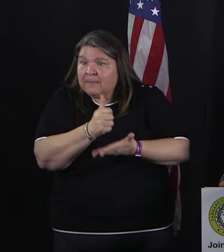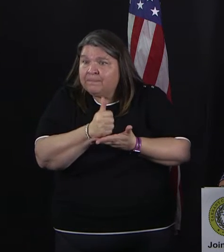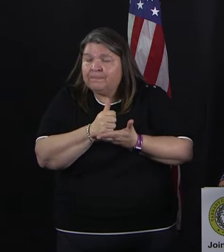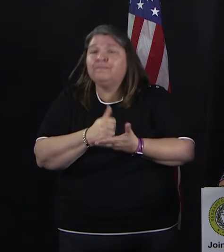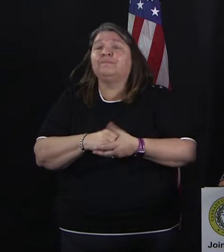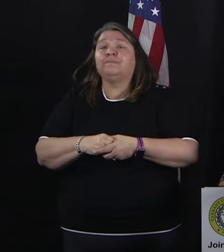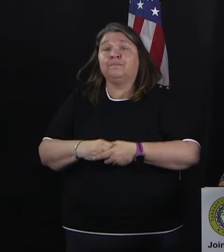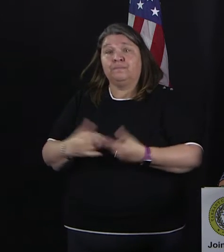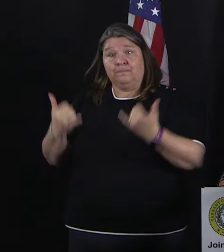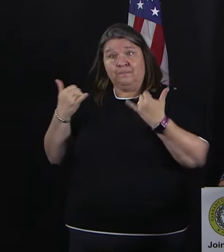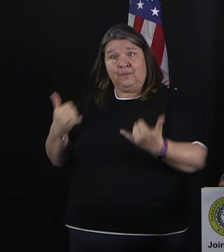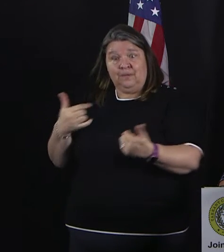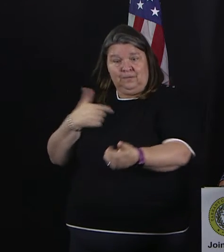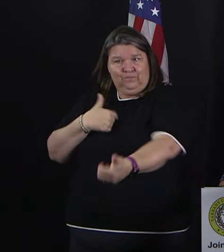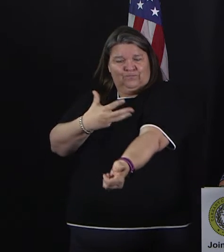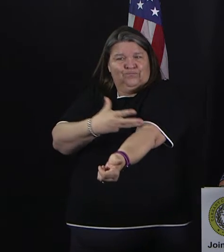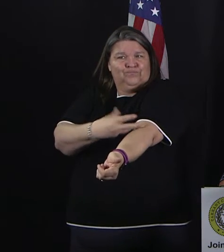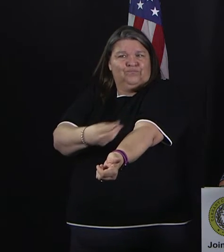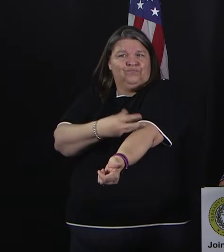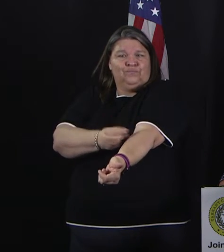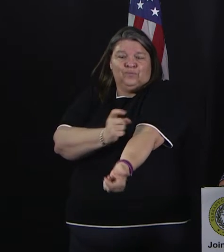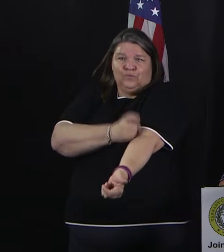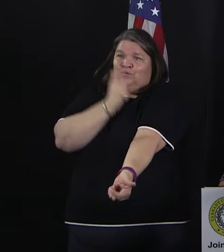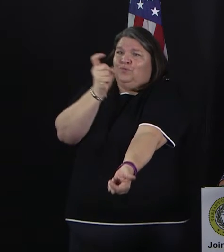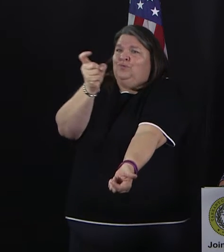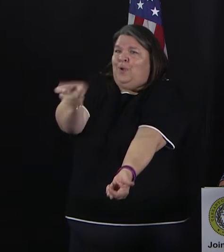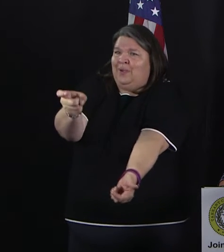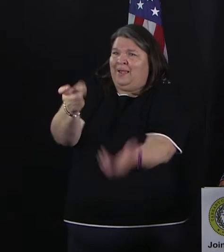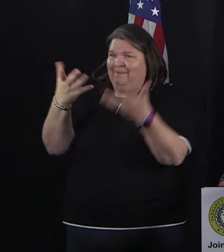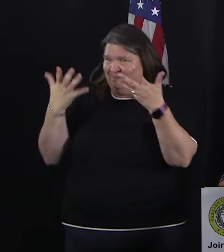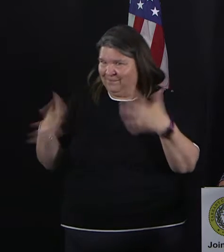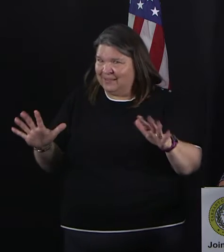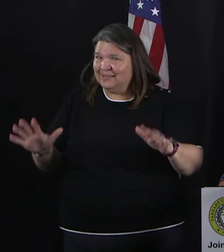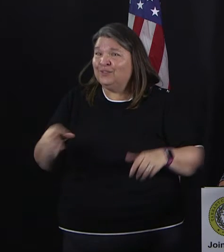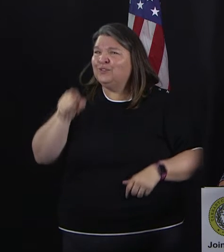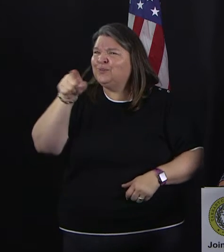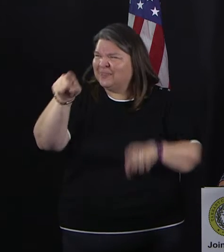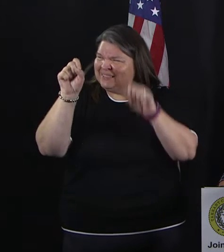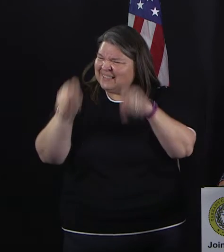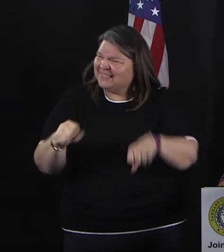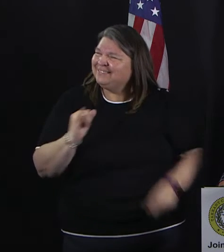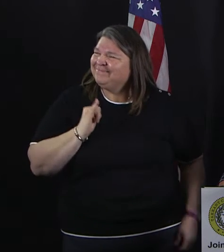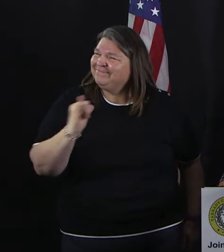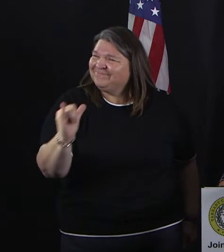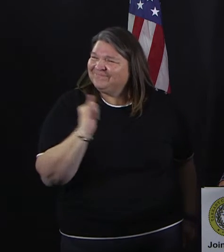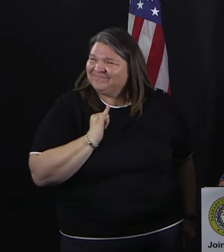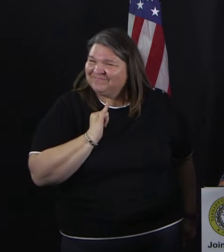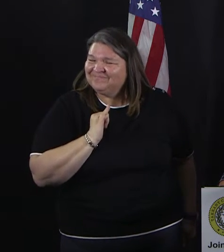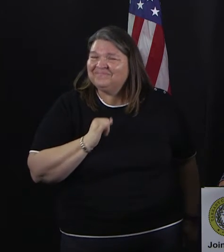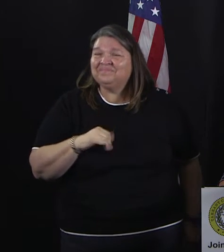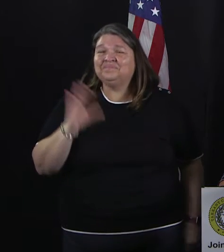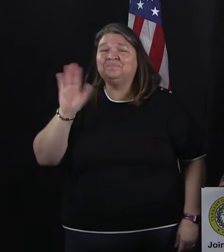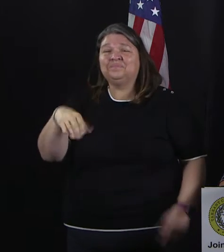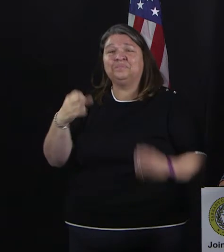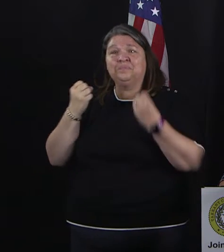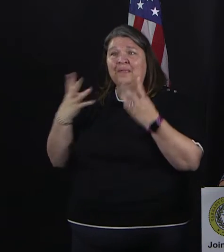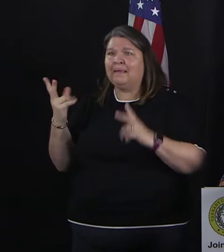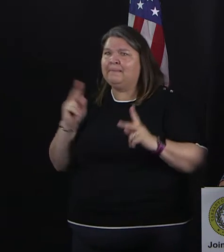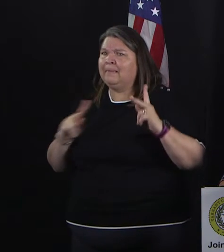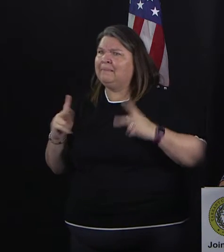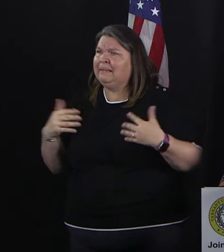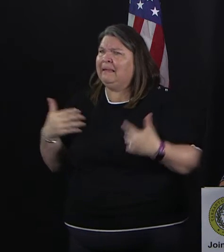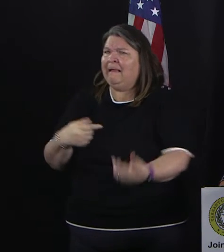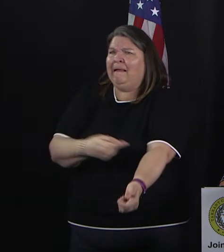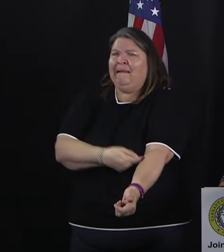Carter Blood Care. You can donate blood, too. It's easy to do. It scares some people, but it's not painful, and it takes